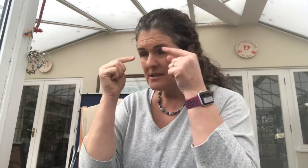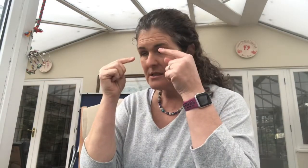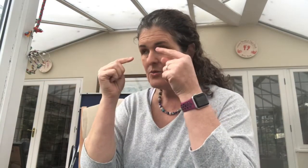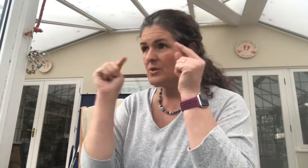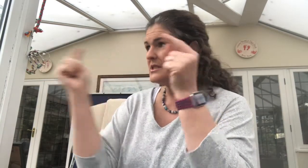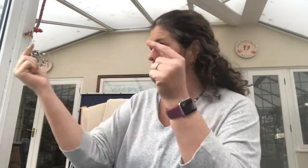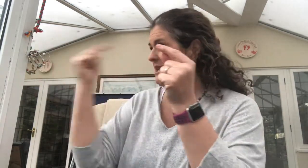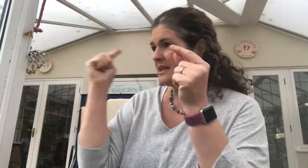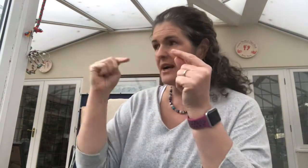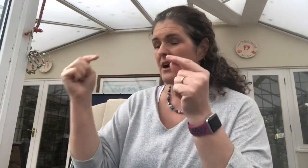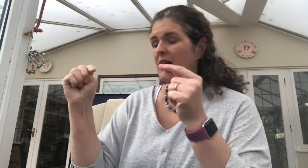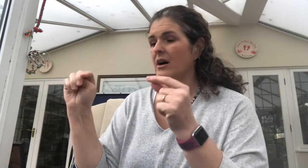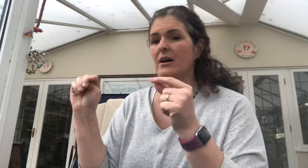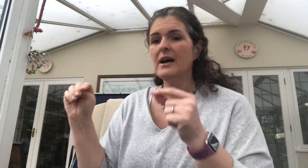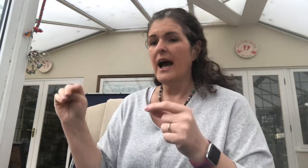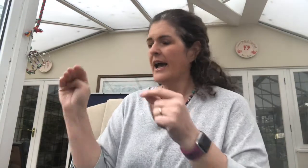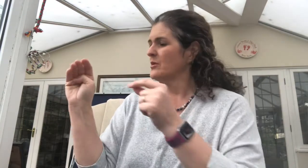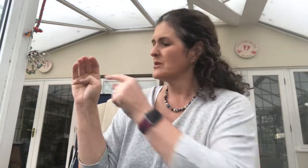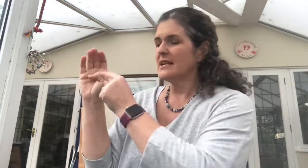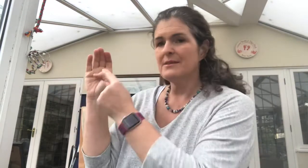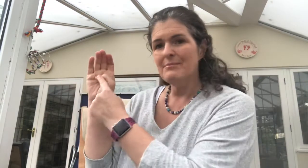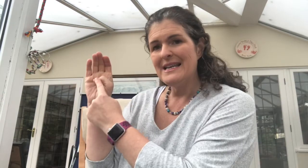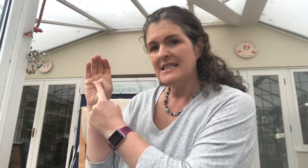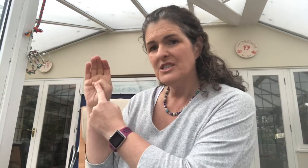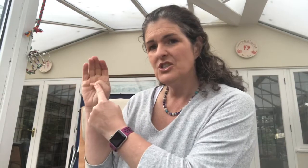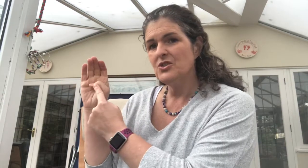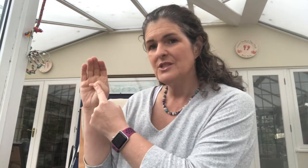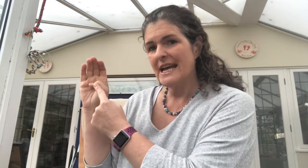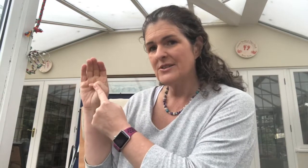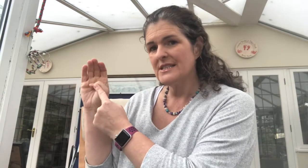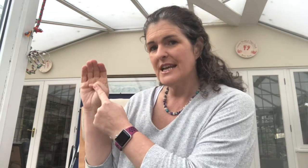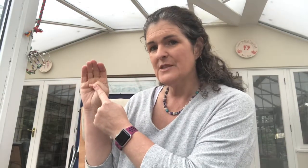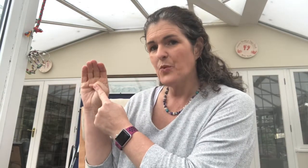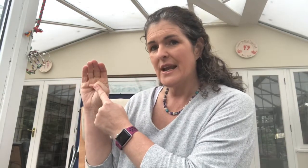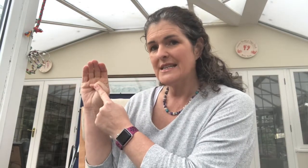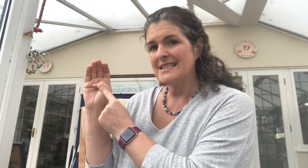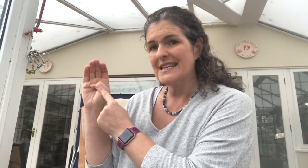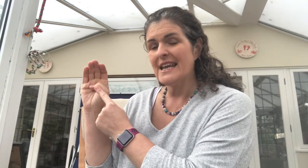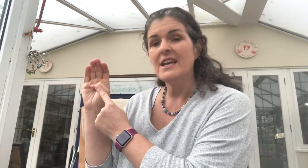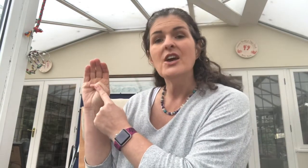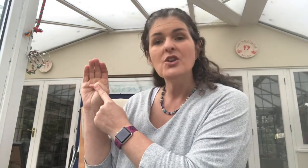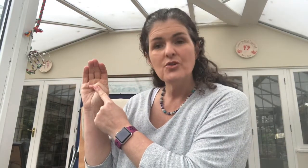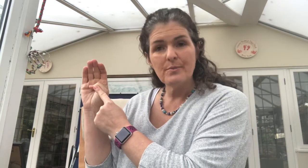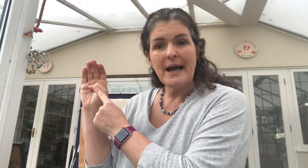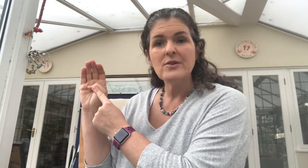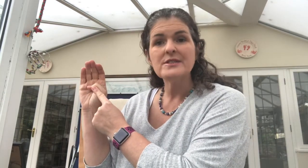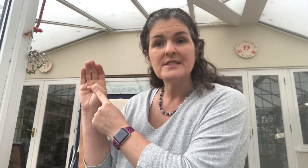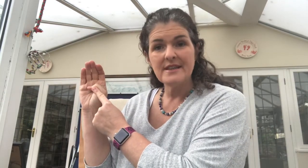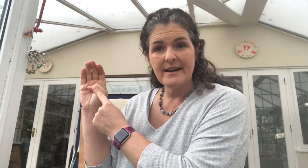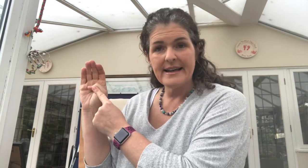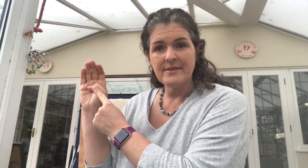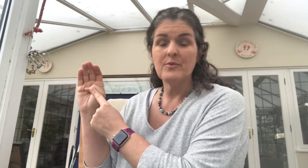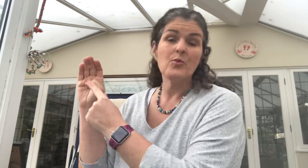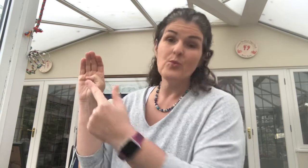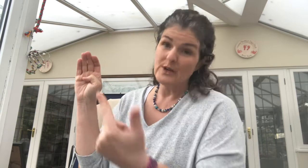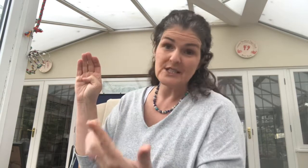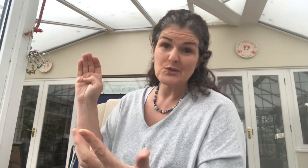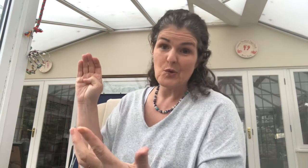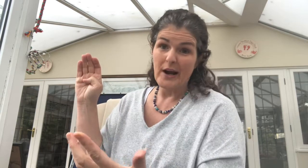will see that car and it will send a message to your downstairs brain to say you're about to die, which is right